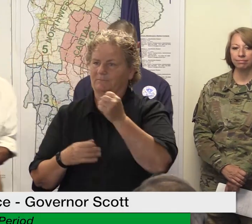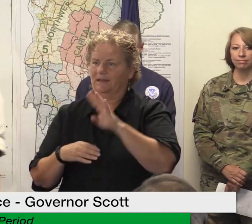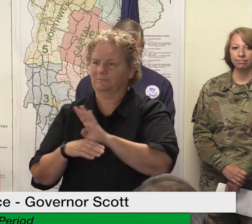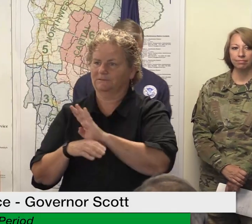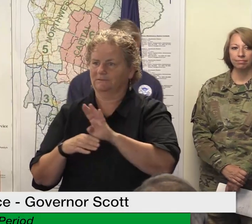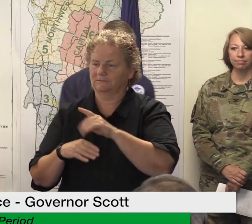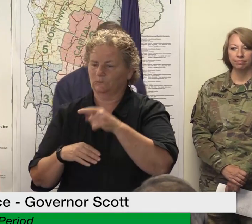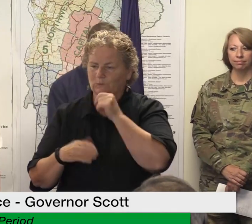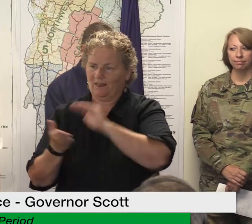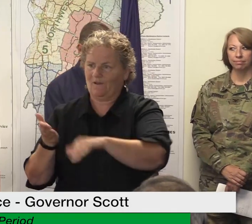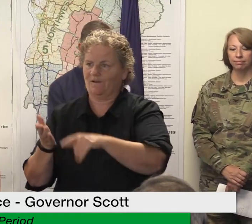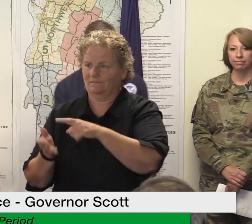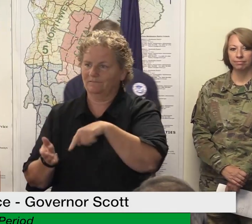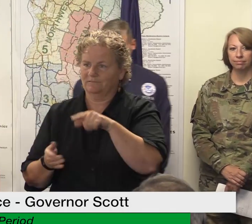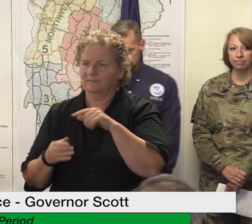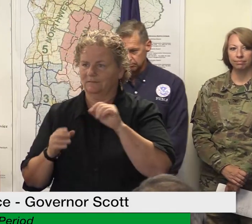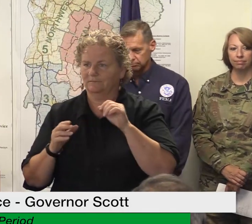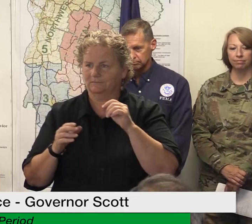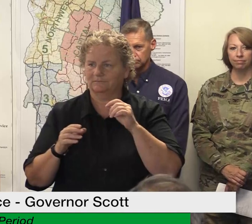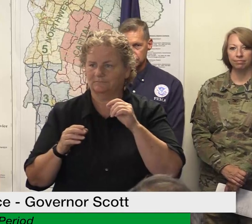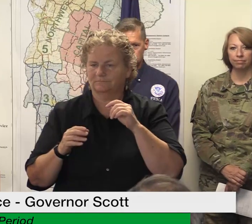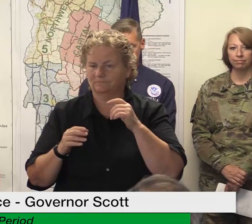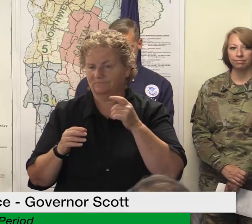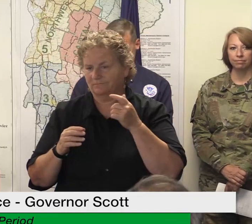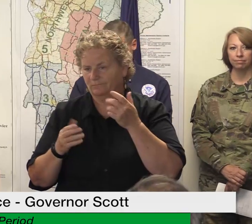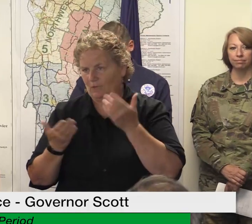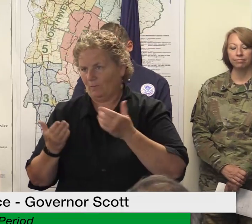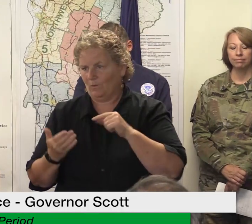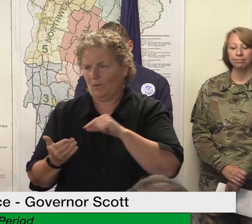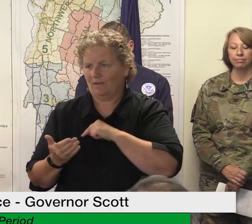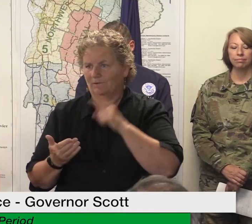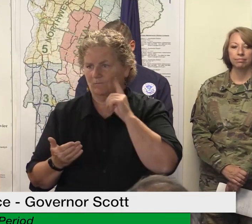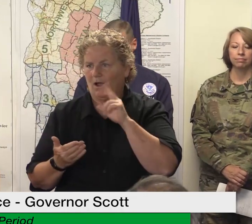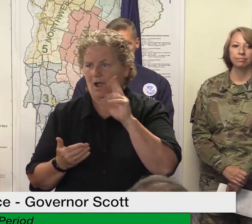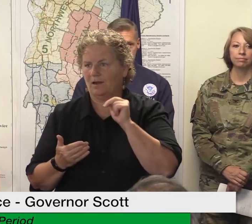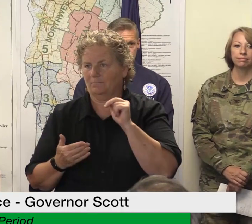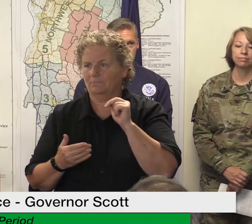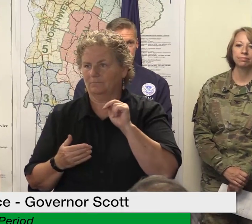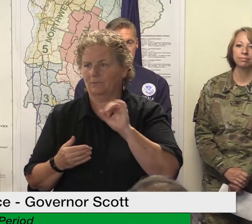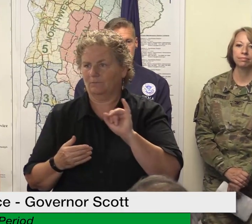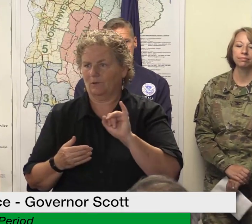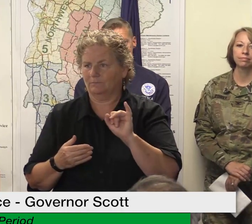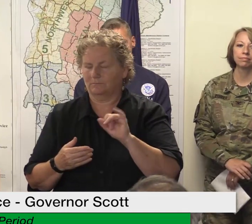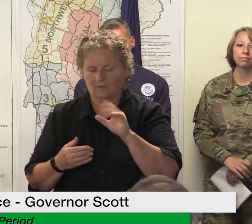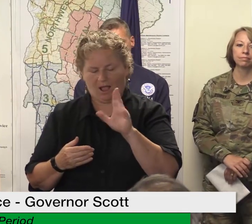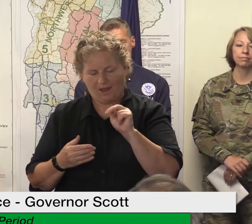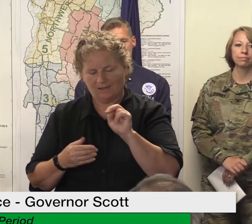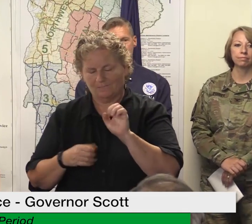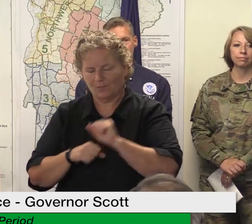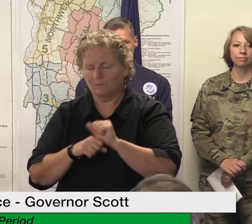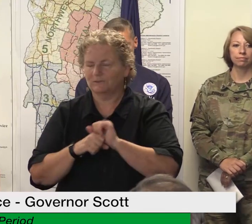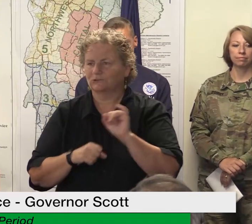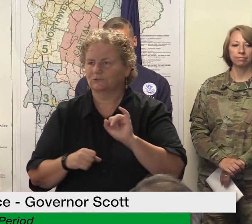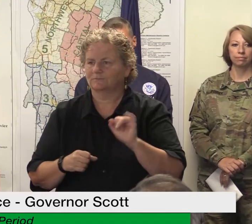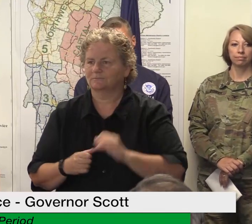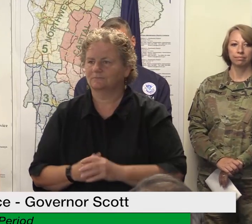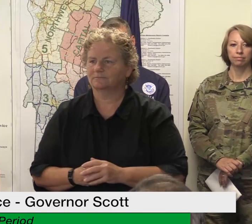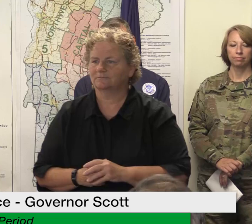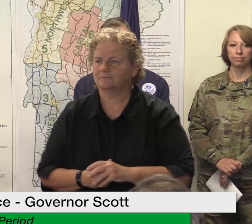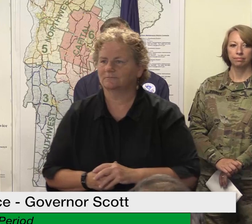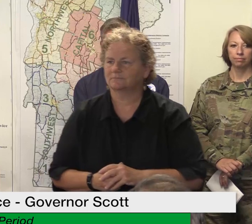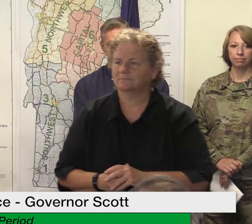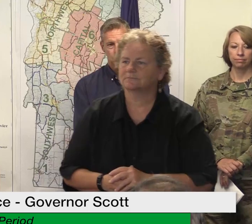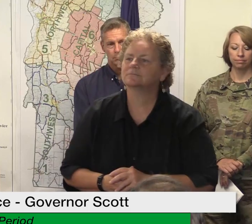not uh may be eligible for the disaster unemployment assistance program which the department announced yesterday